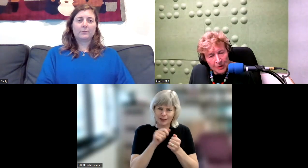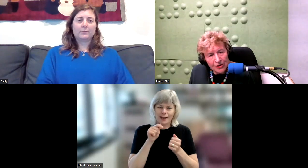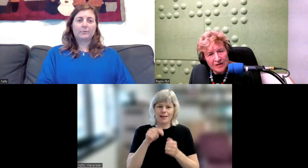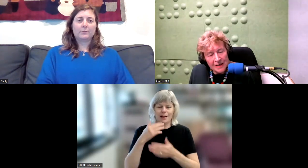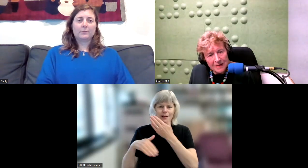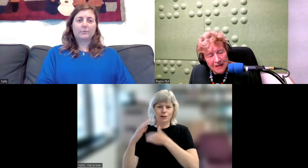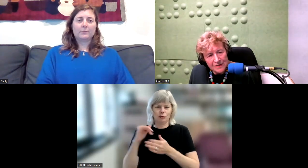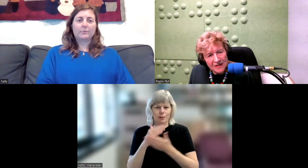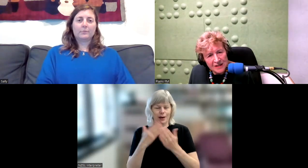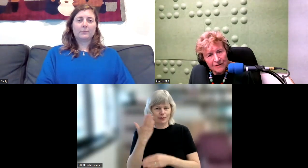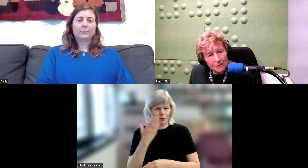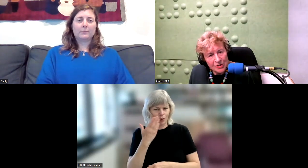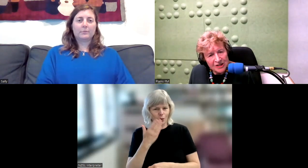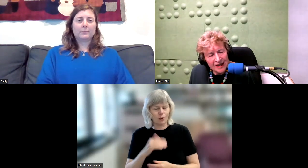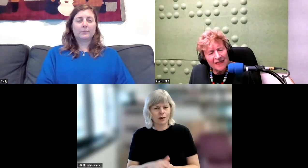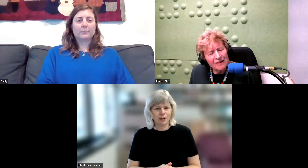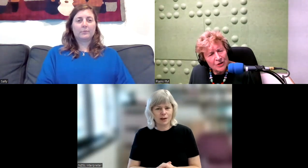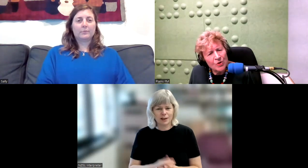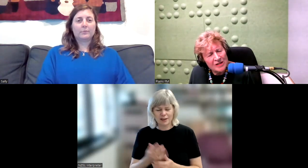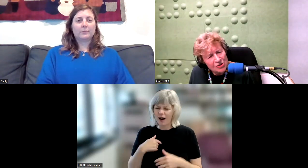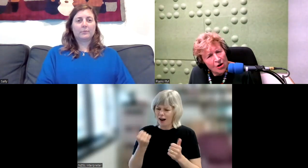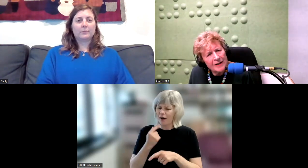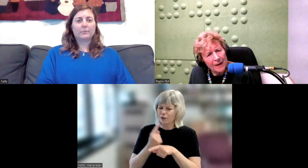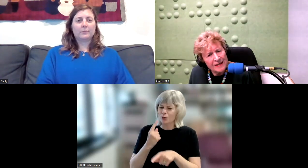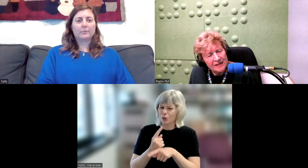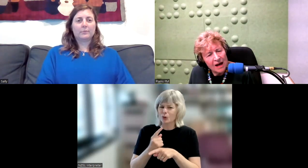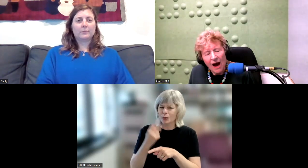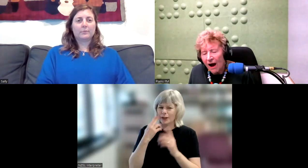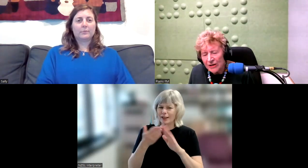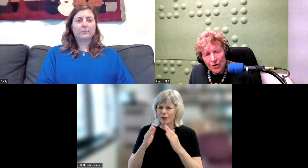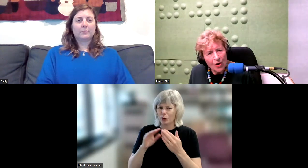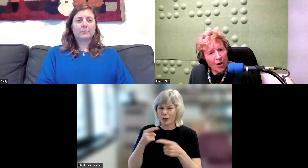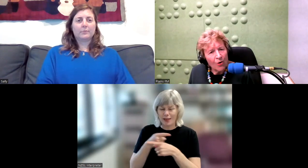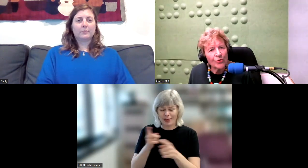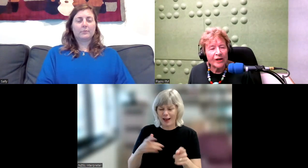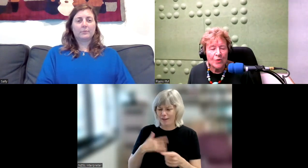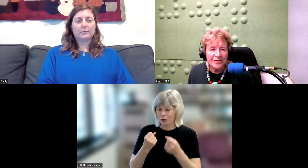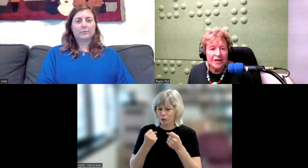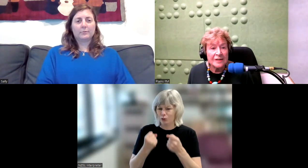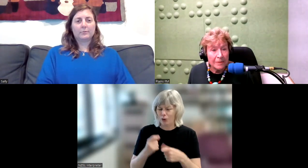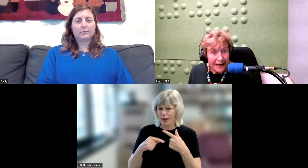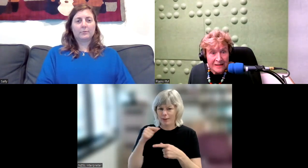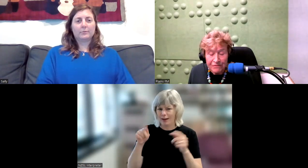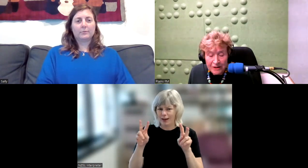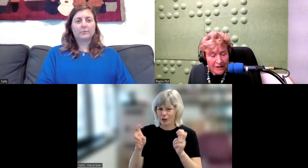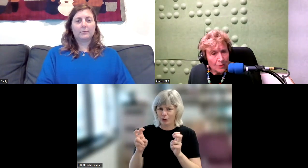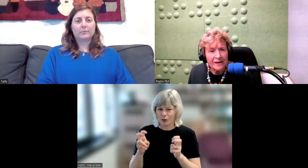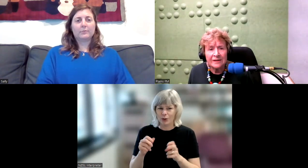spoken to some of the members in the Deaf community, and they feel quite strongly about it. I know the whole thing was debated very well,